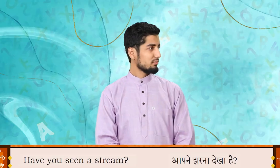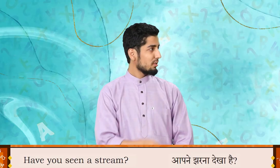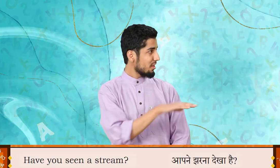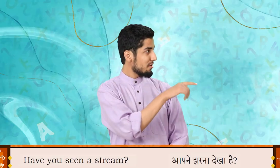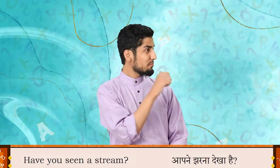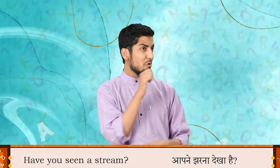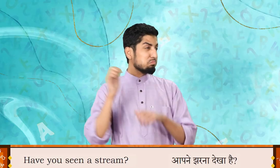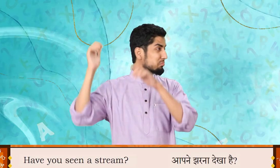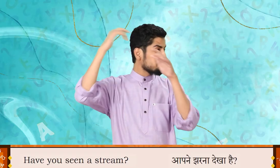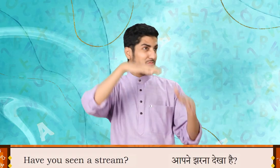Have you seen a stream?